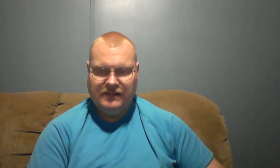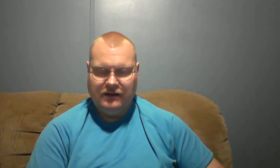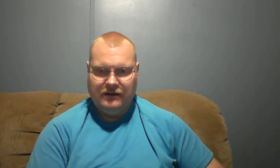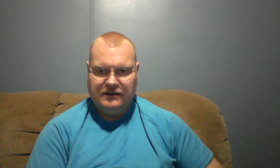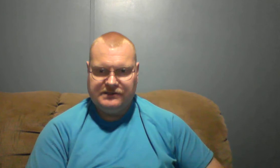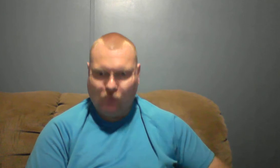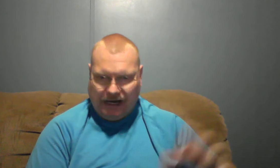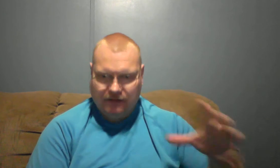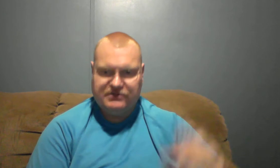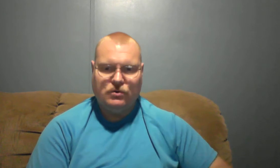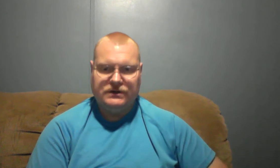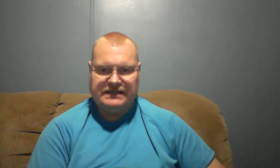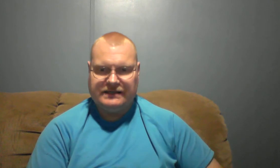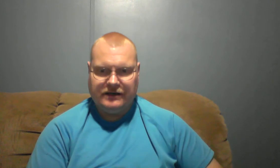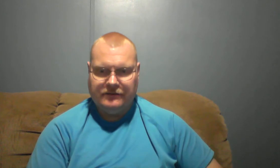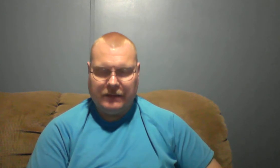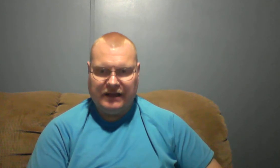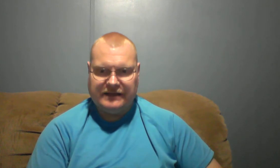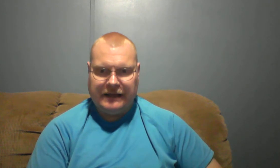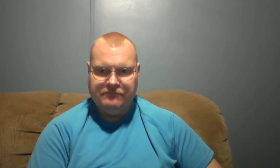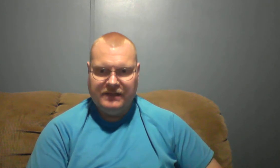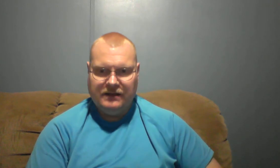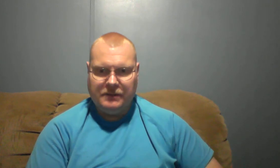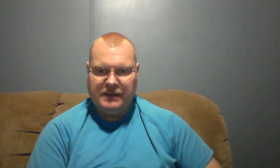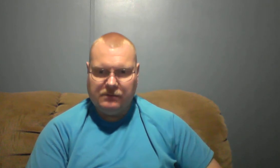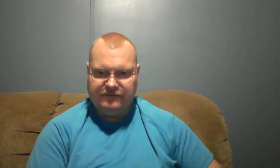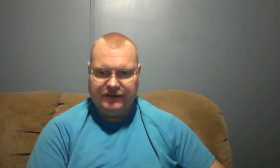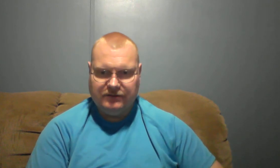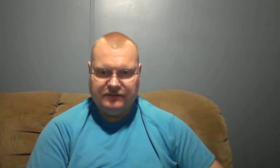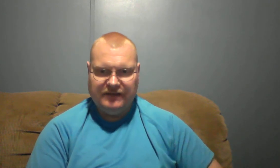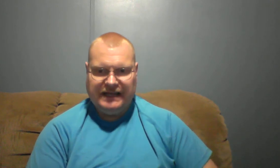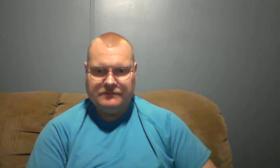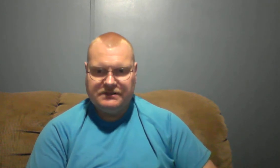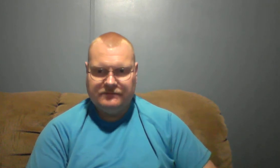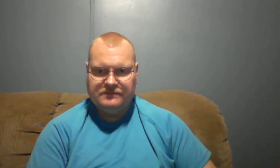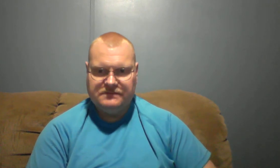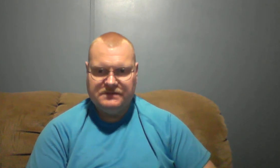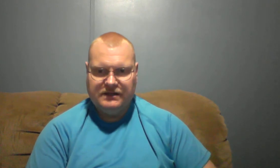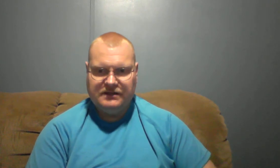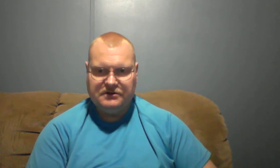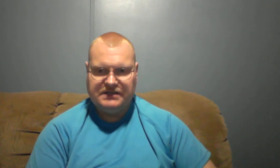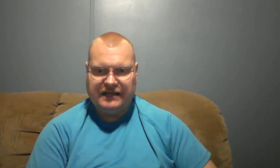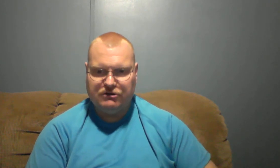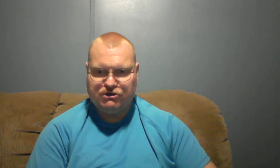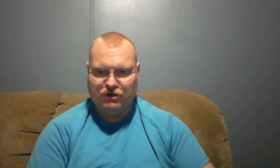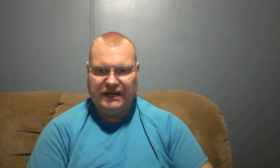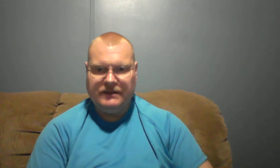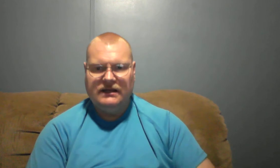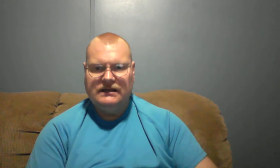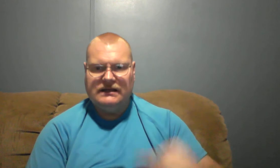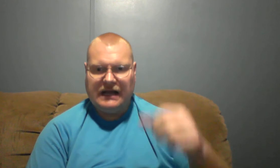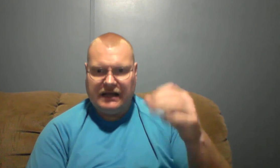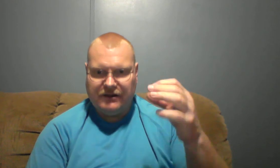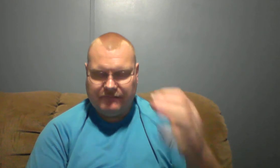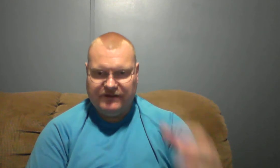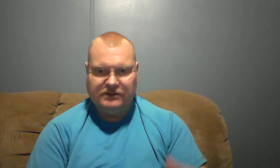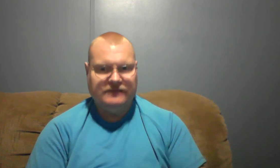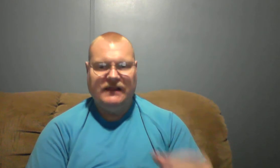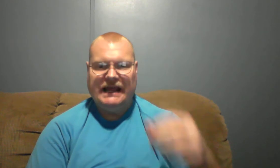some wild stories out there about that but people feeling the flames and they're screaming I'm feeling the flames